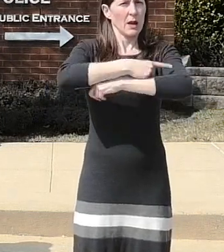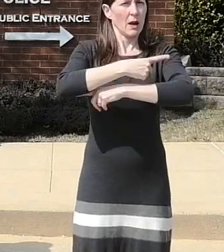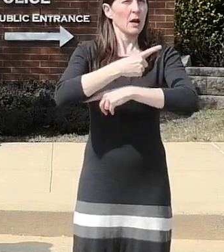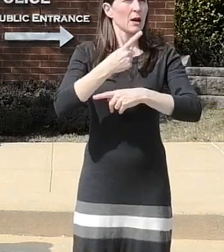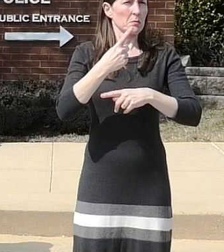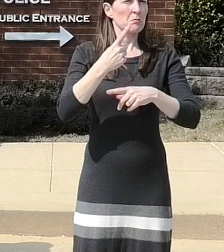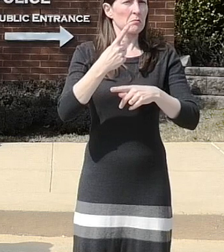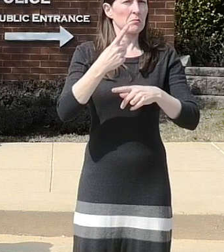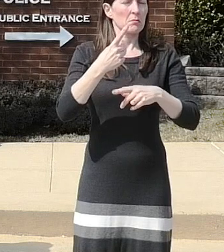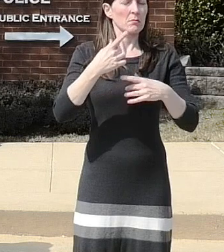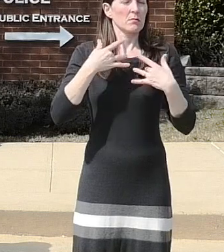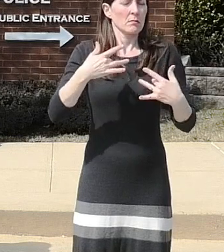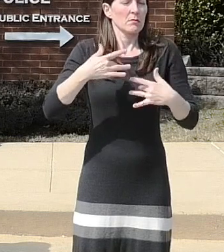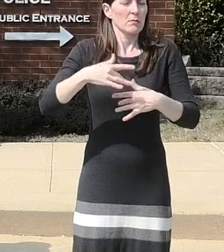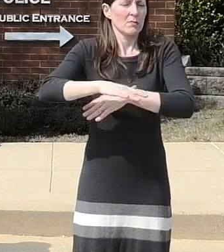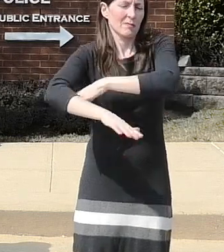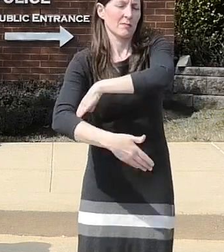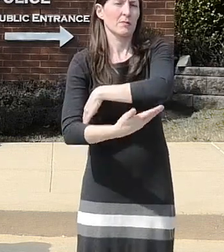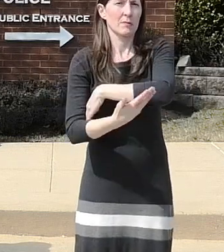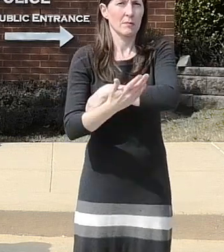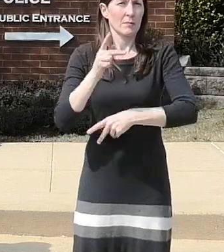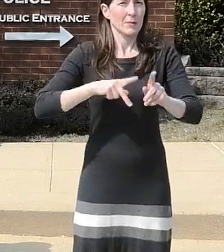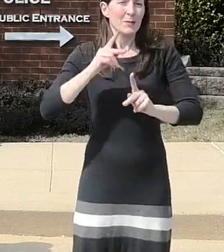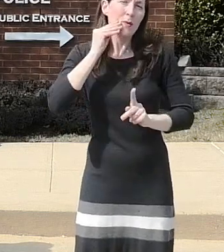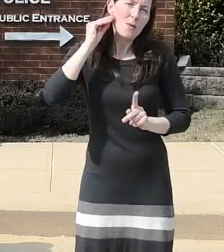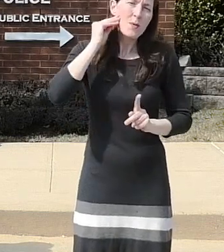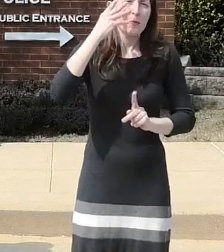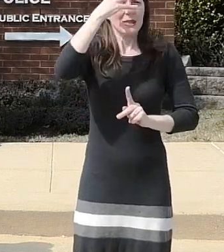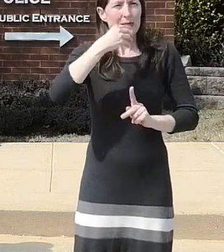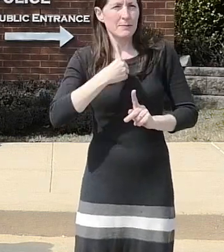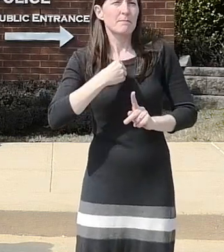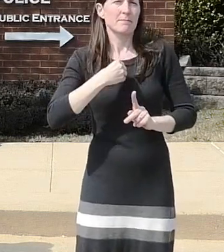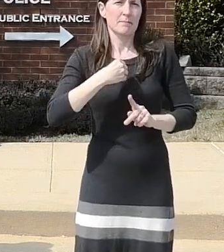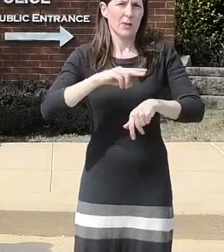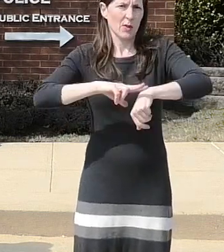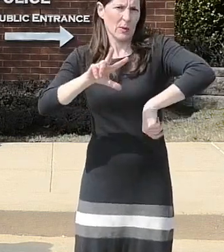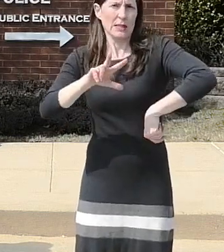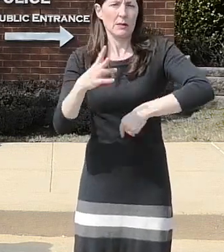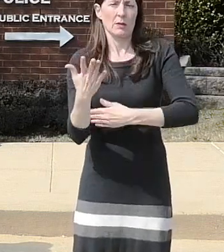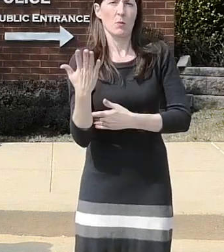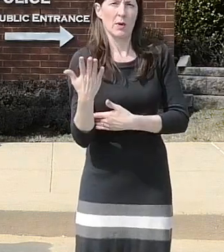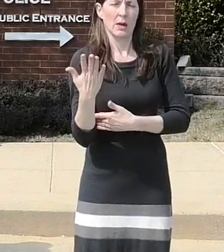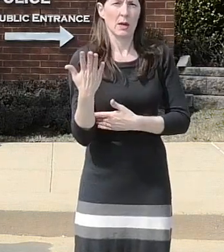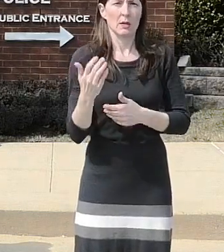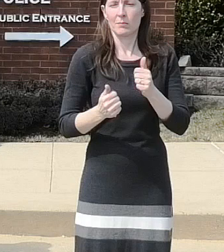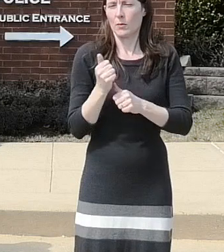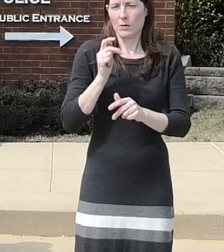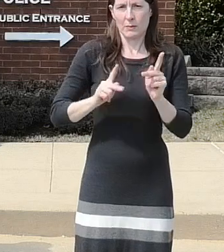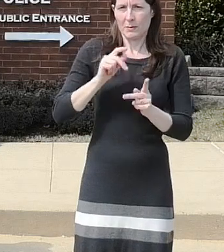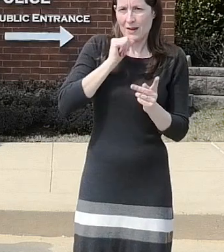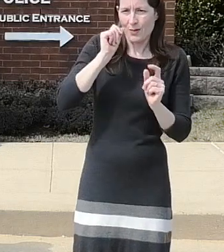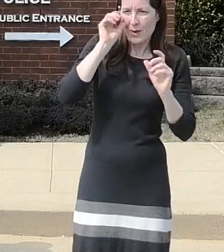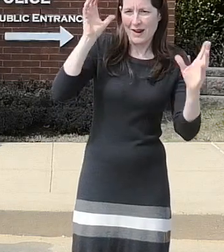so it's at night when people are home and asleep in their bed you know at three o'clock in the morning most people are not awake